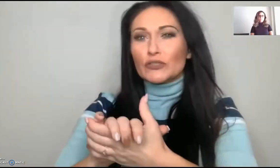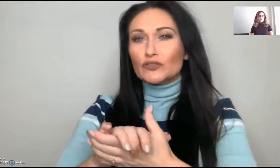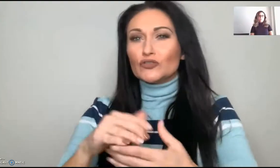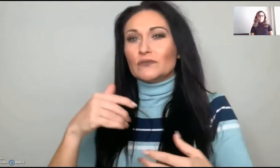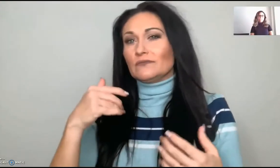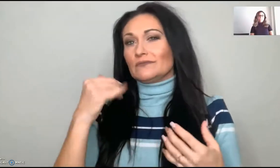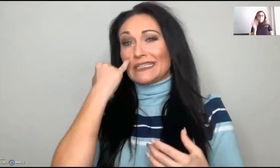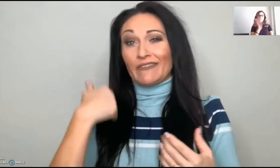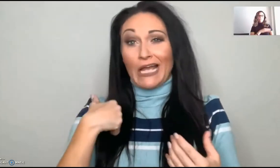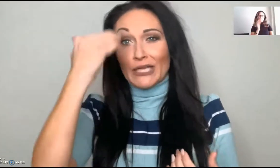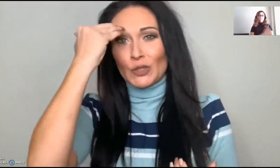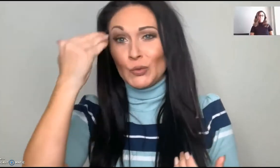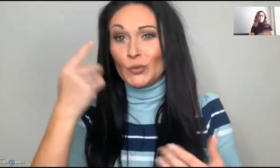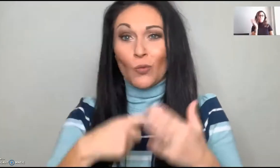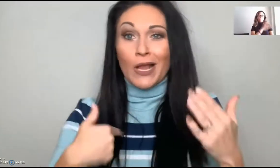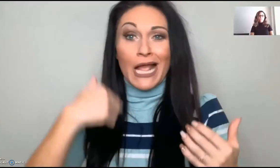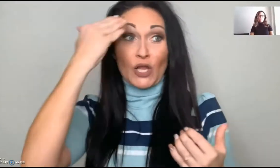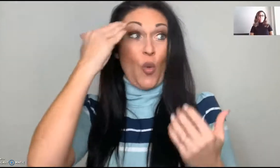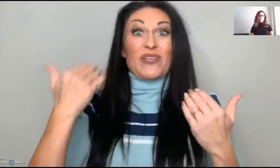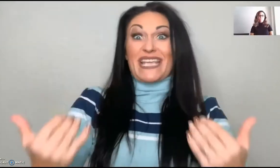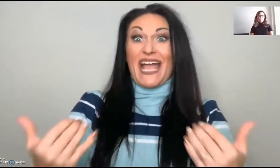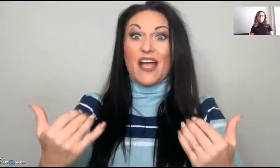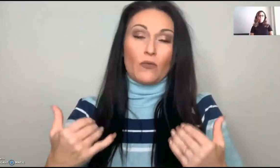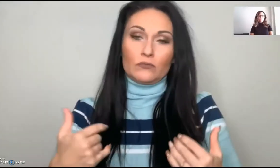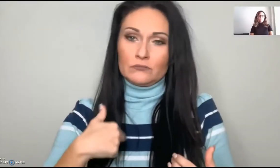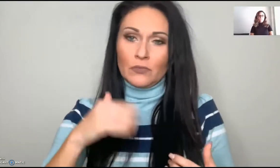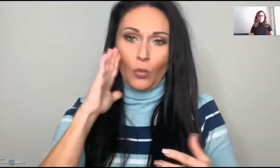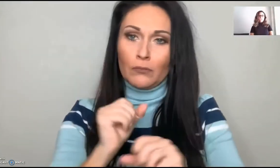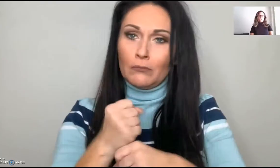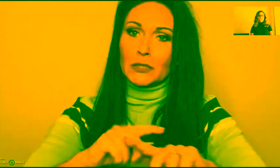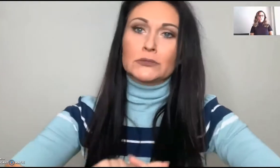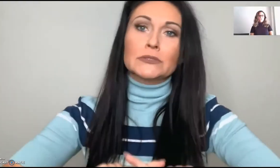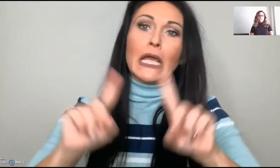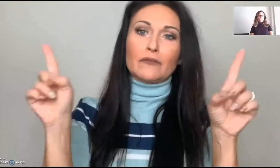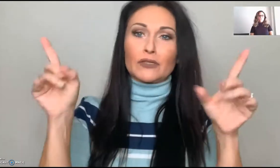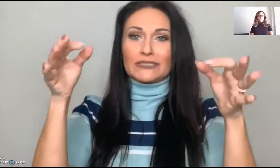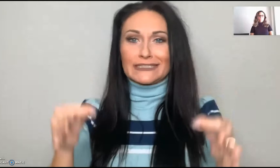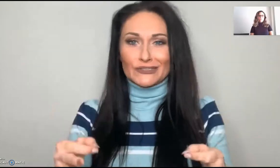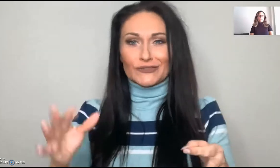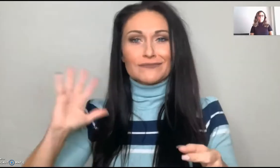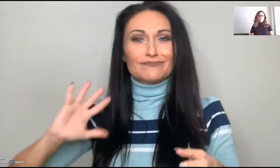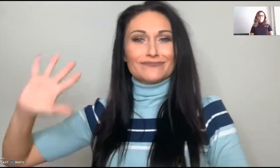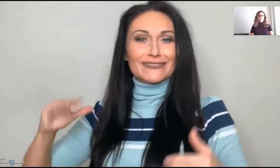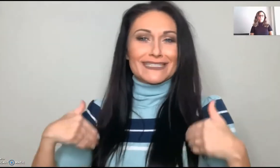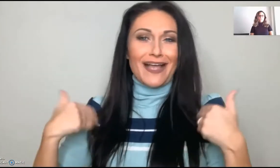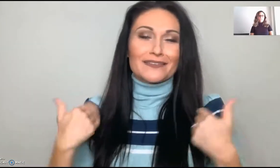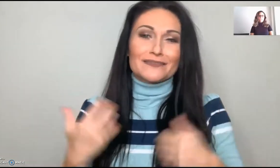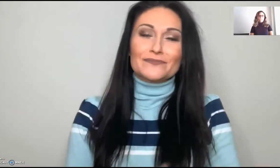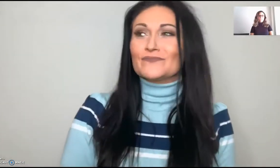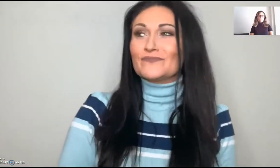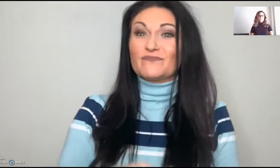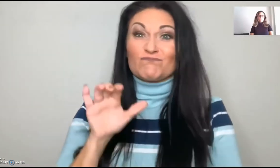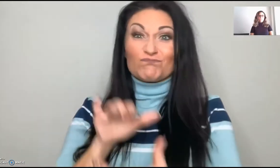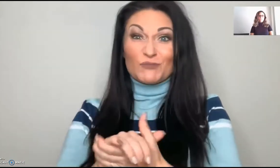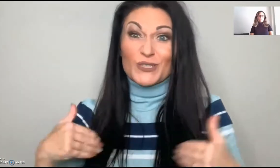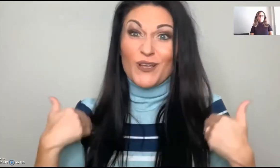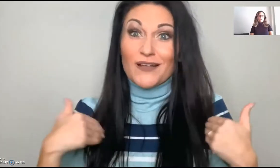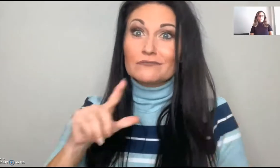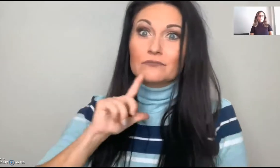I want to discuss how to apply that to our lives. So if I knew back then what I know today, when I was